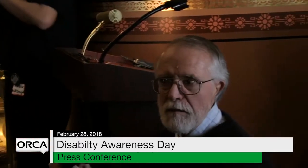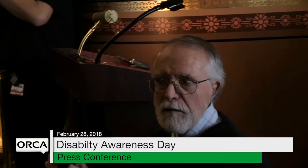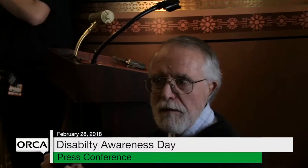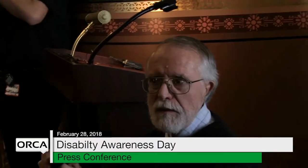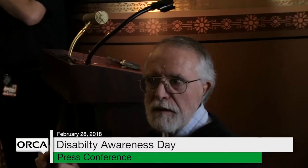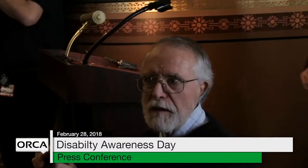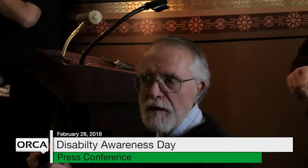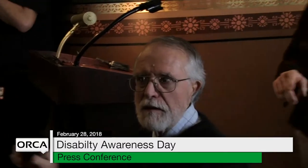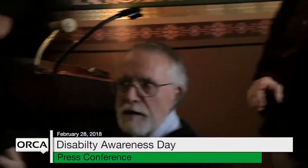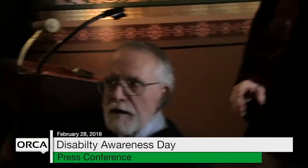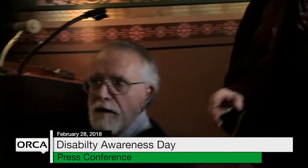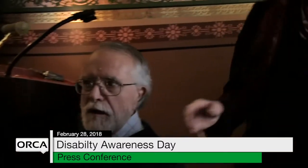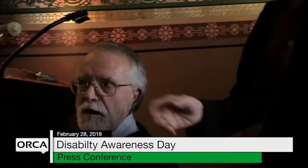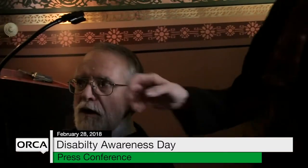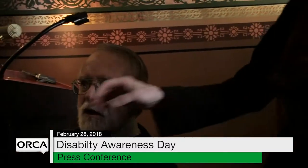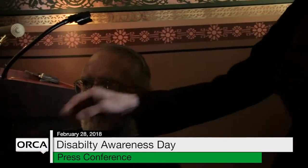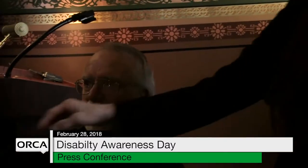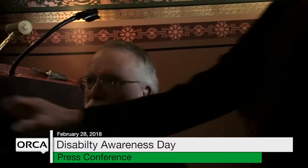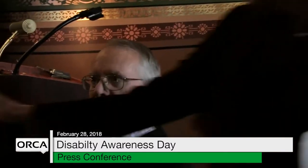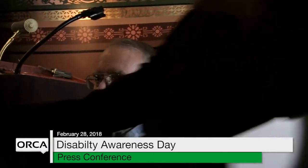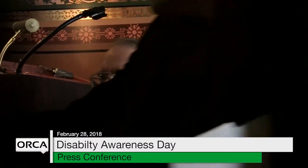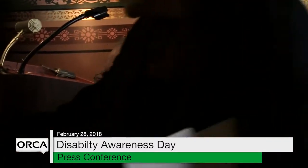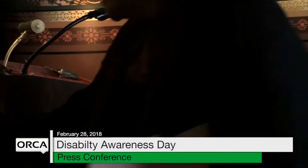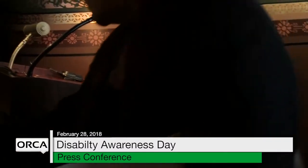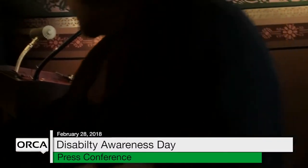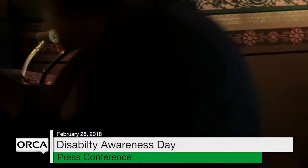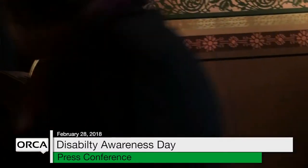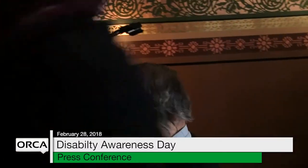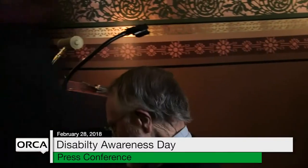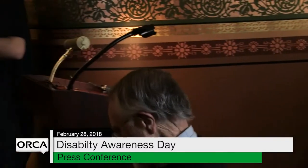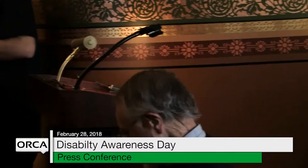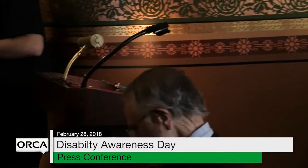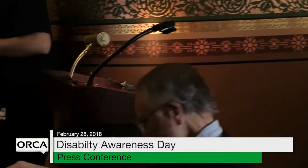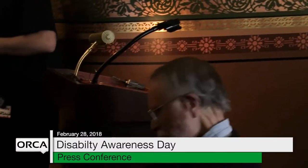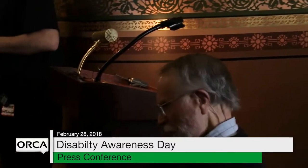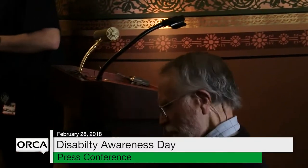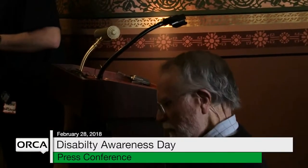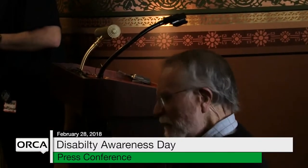Do you want me to give you the microphone? Yeah. Can you come a little closer?